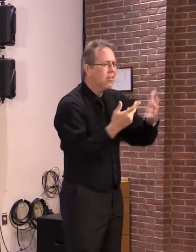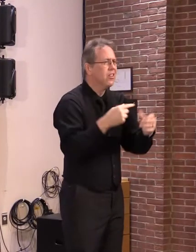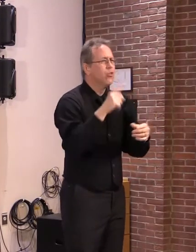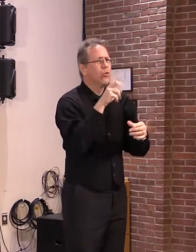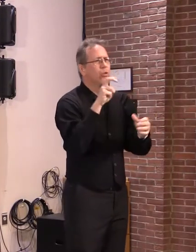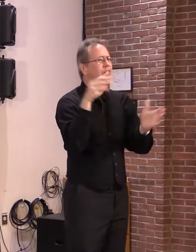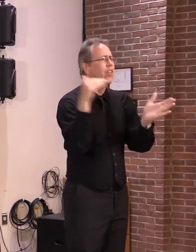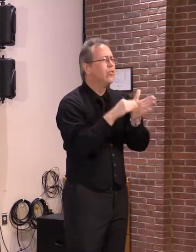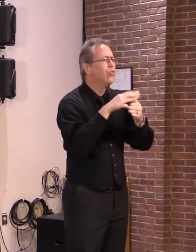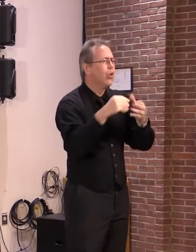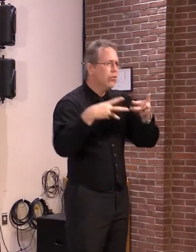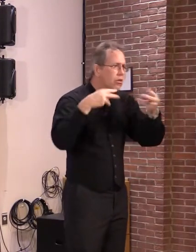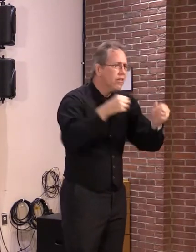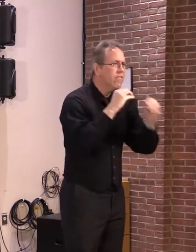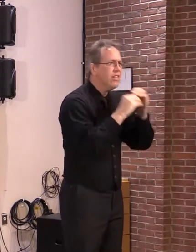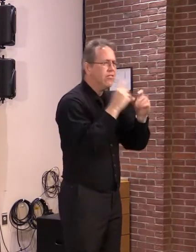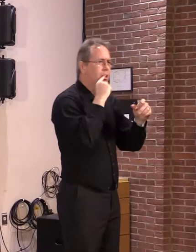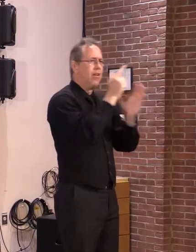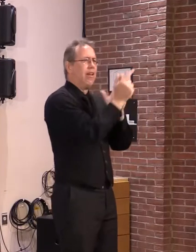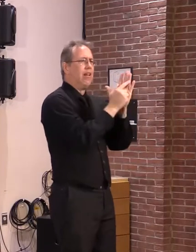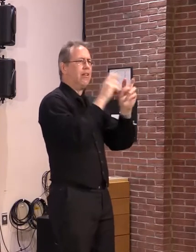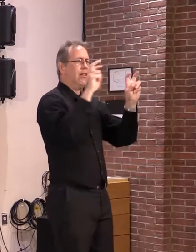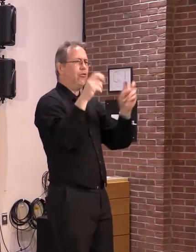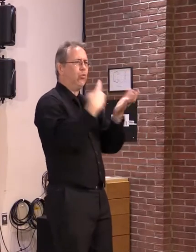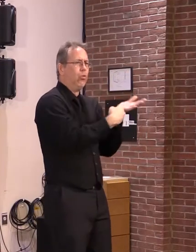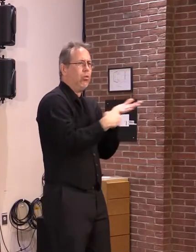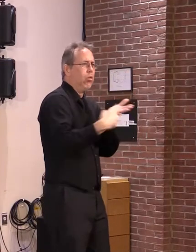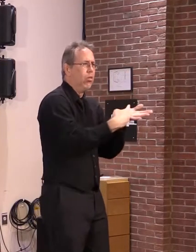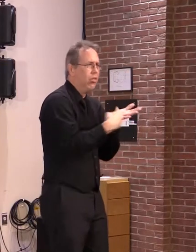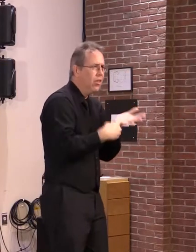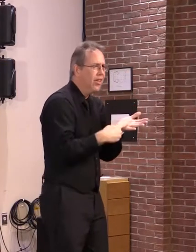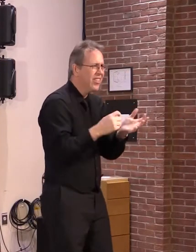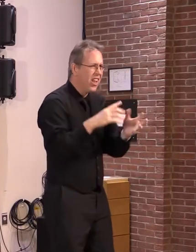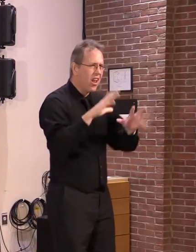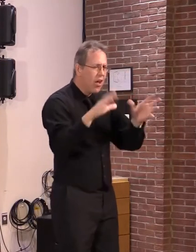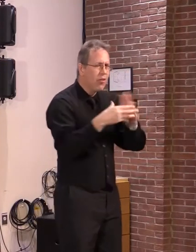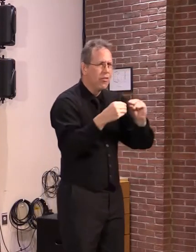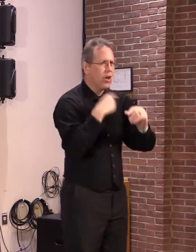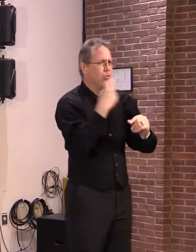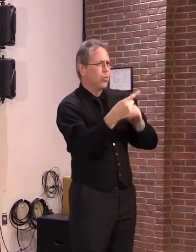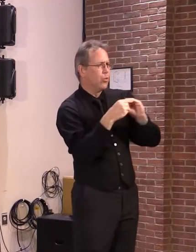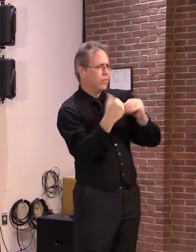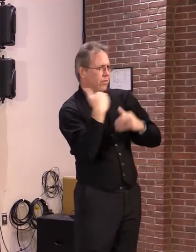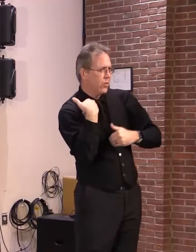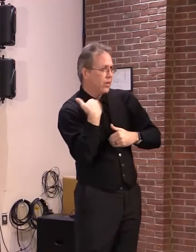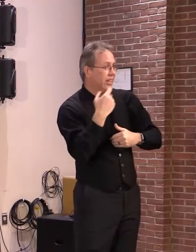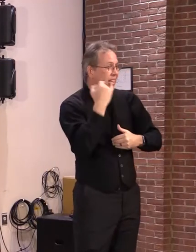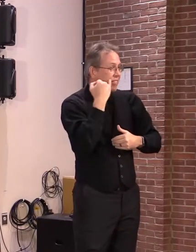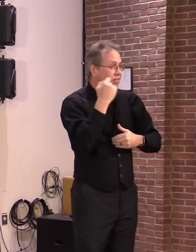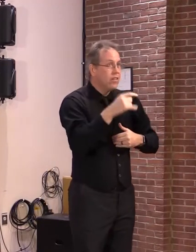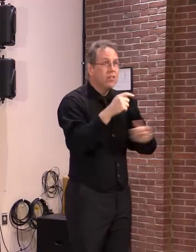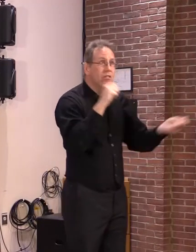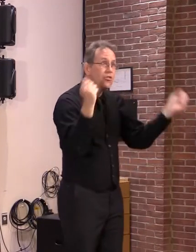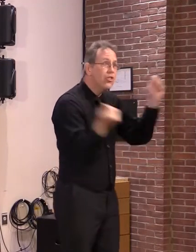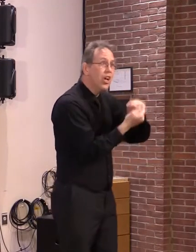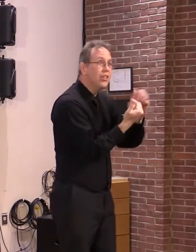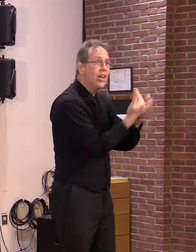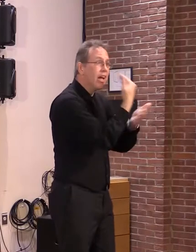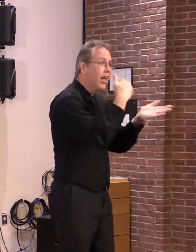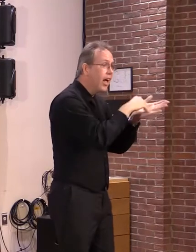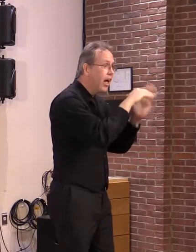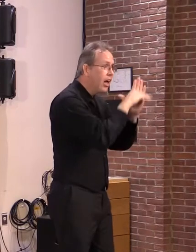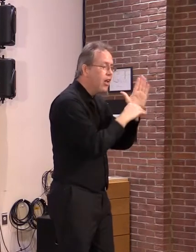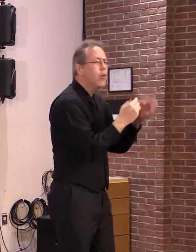architects, the engineers, the traffic experts. And that is what this change would do is it would add that additional cost and complication